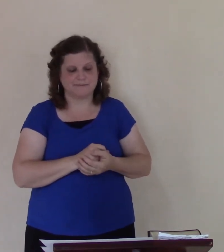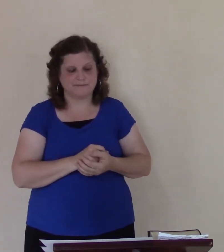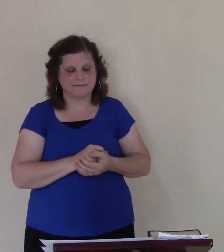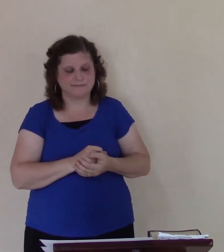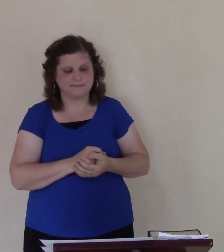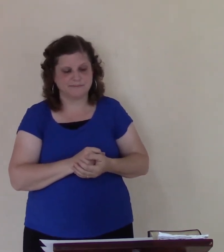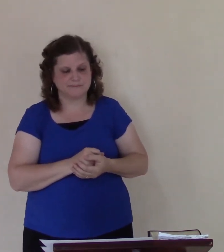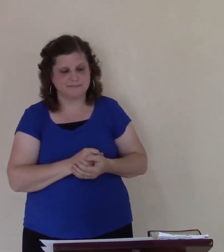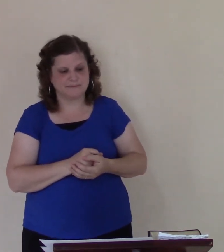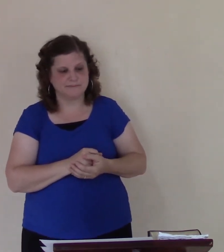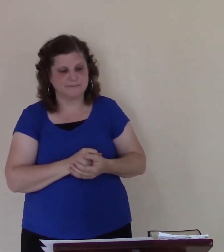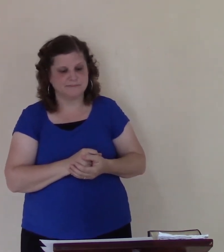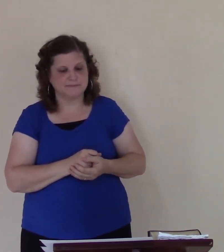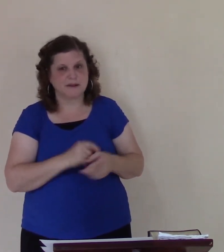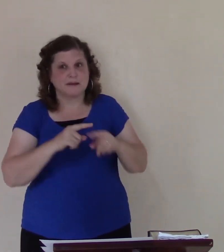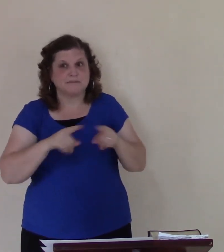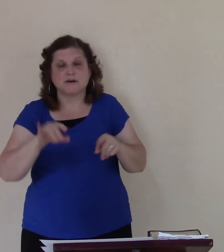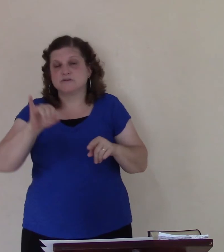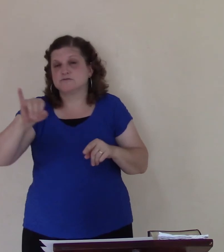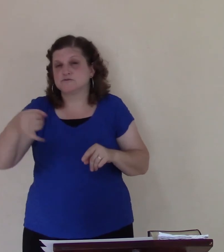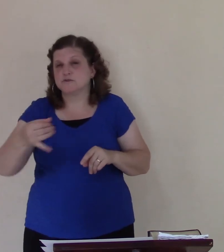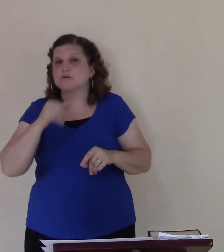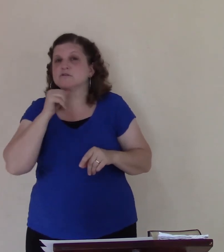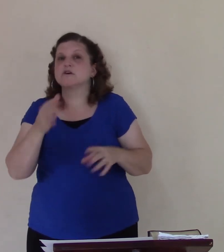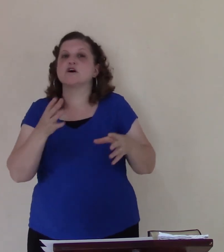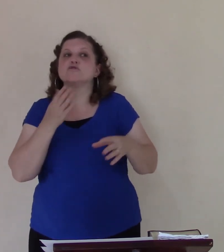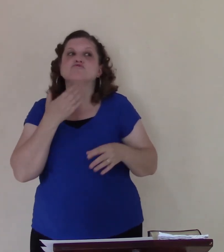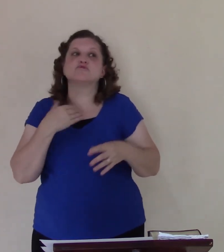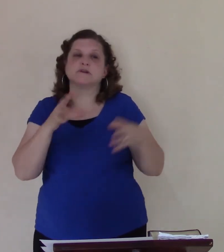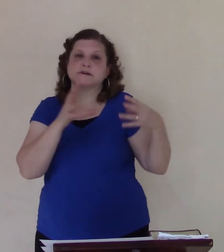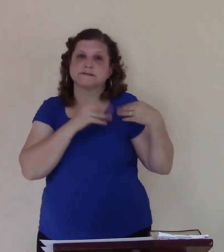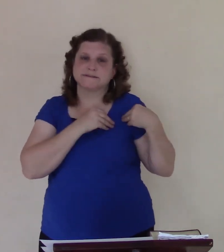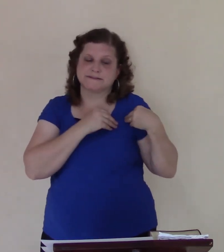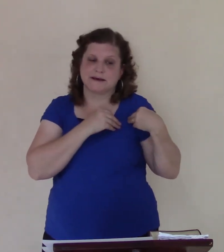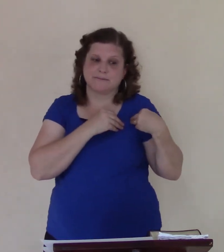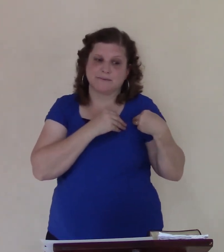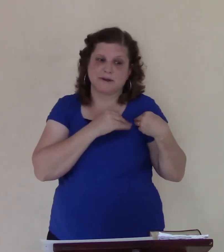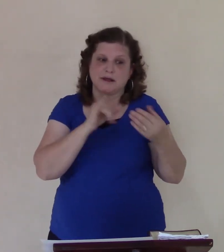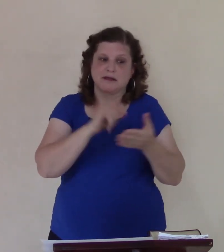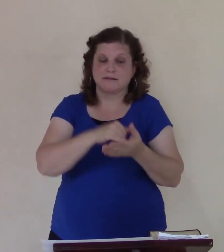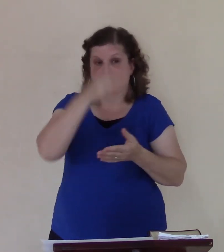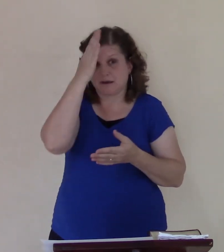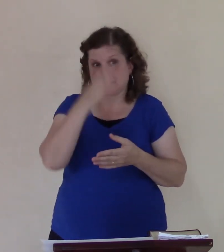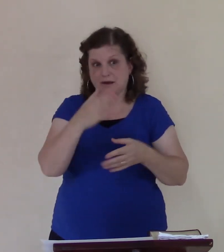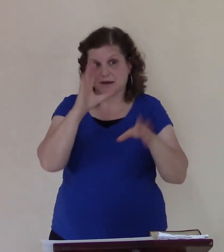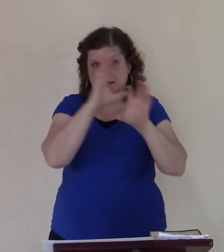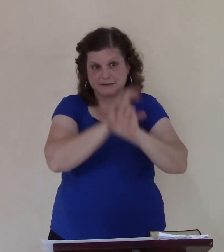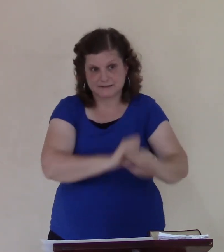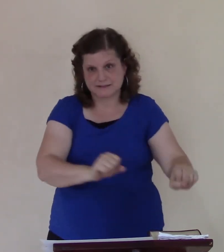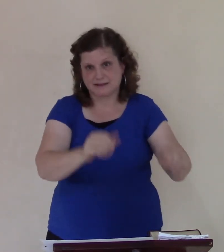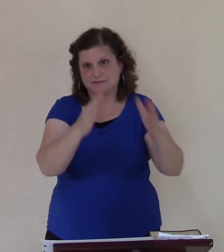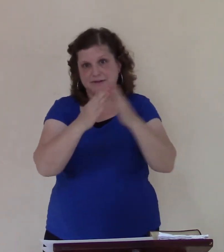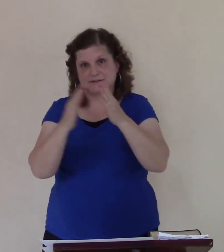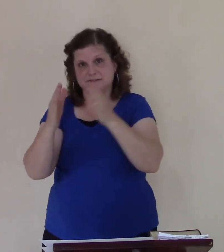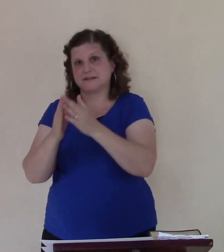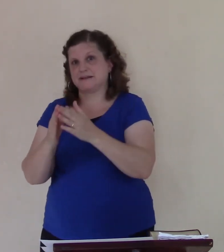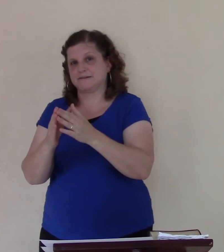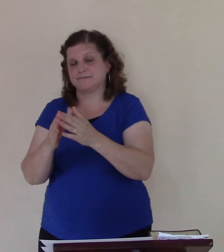the one to accept the fact that God was once a spiritual sin he did it but not the joyful one that thing